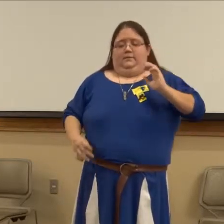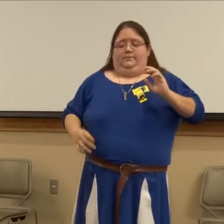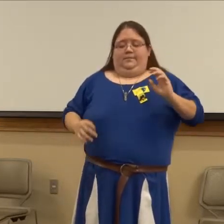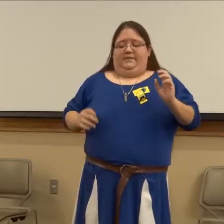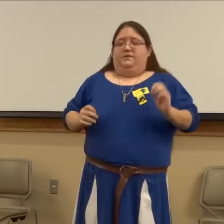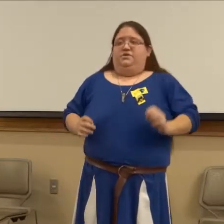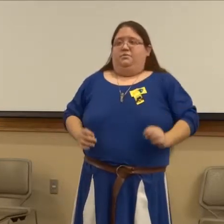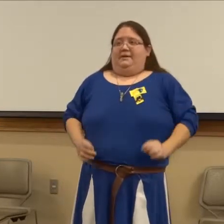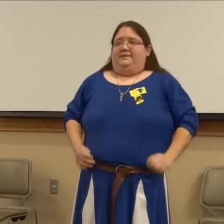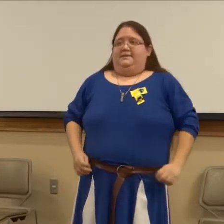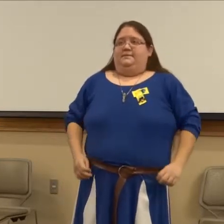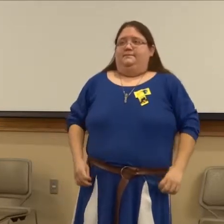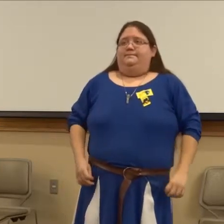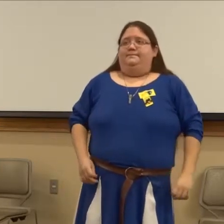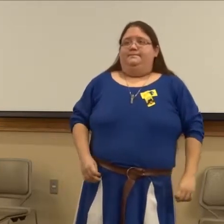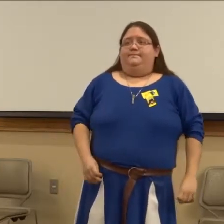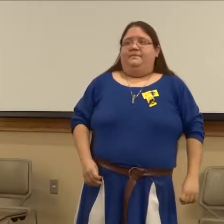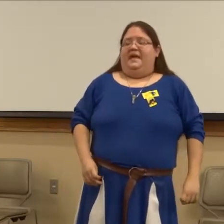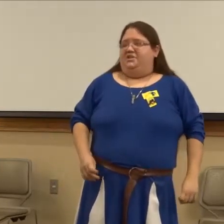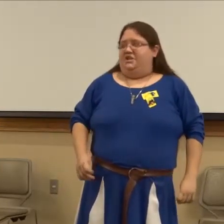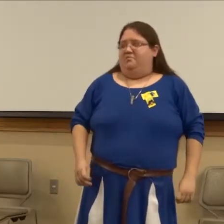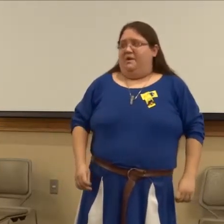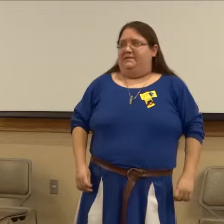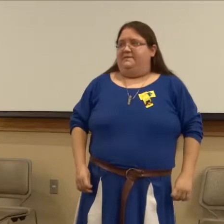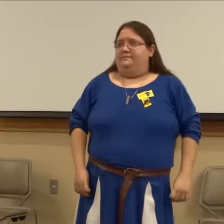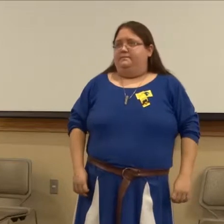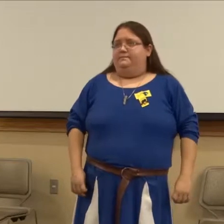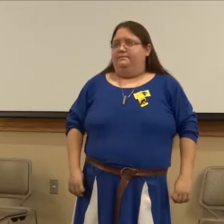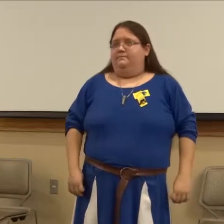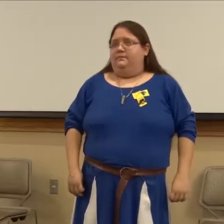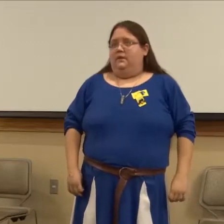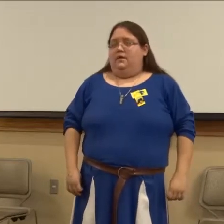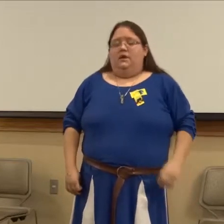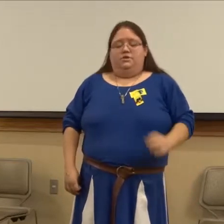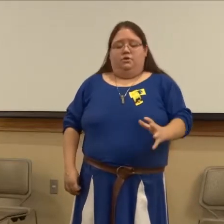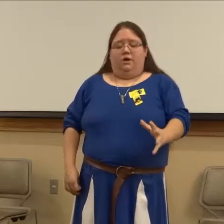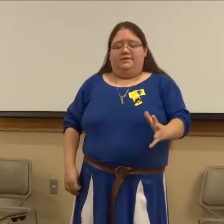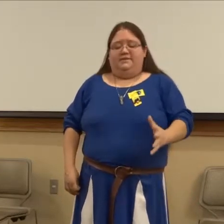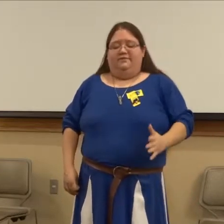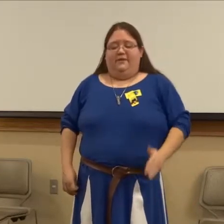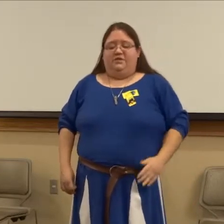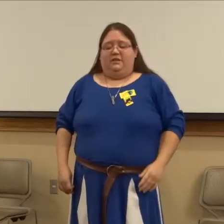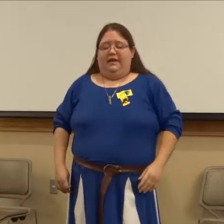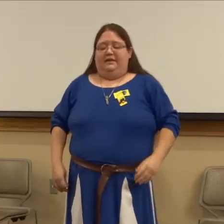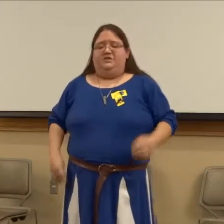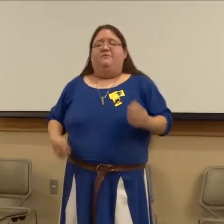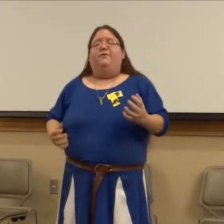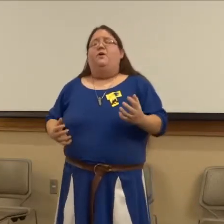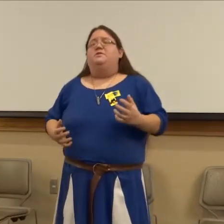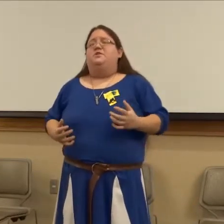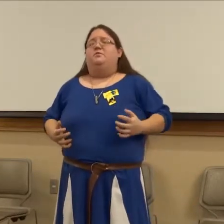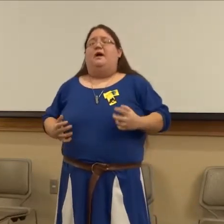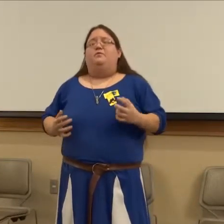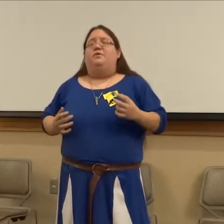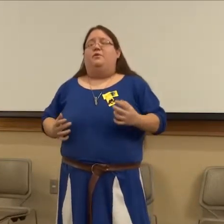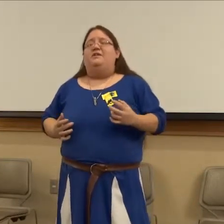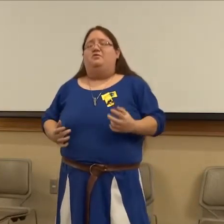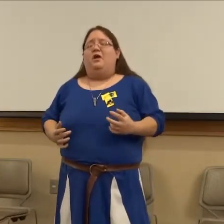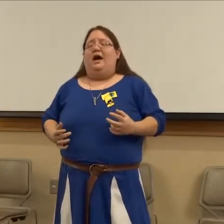And so she races. And she wins. She crosses the finish line, and she falls to the ground with the great cry,